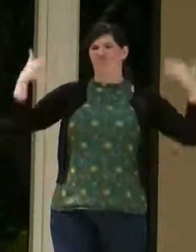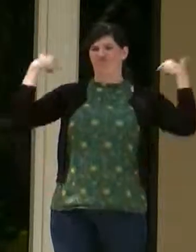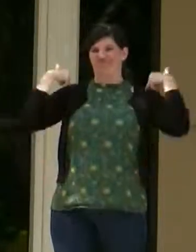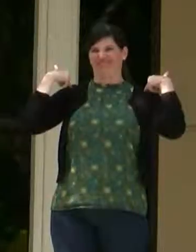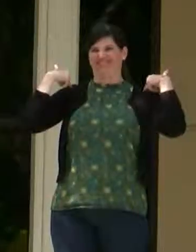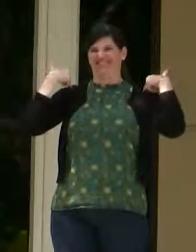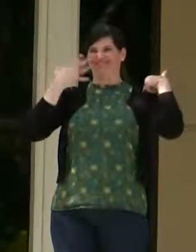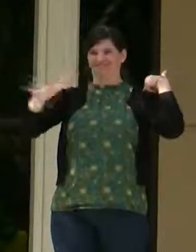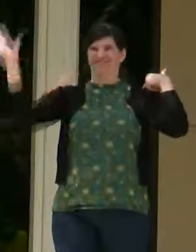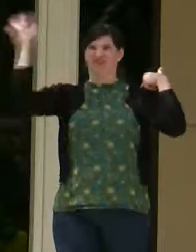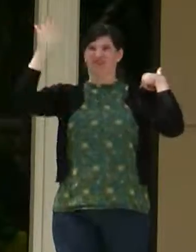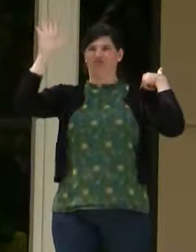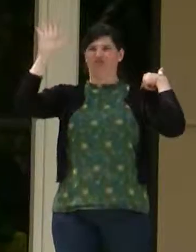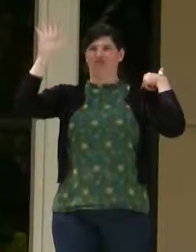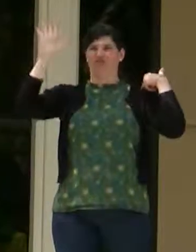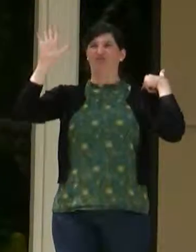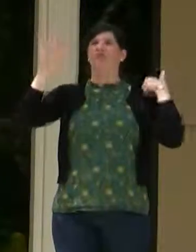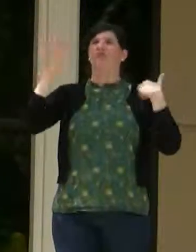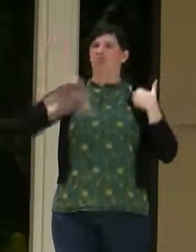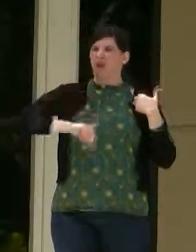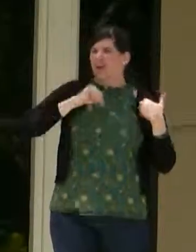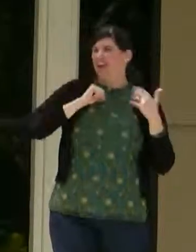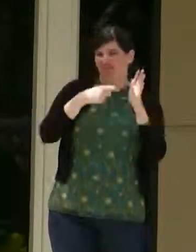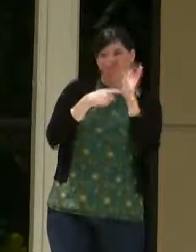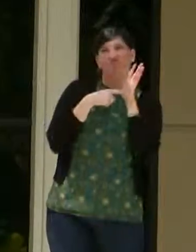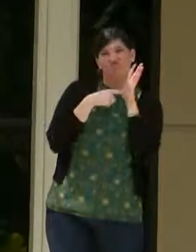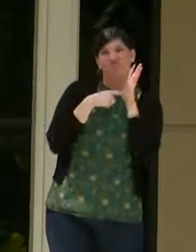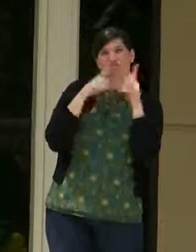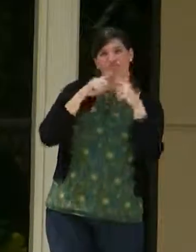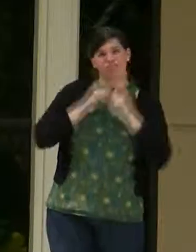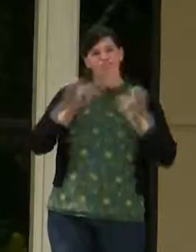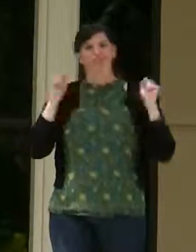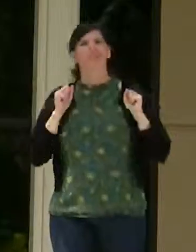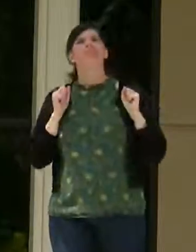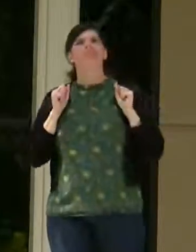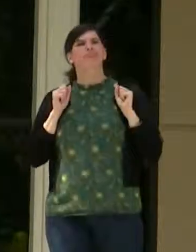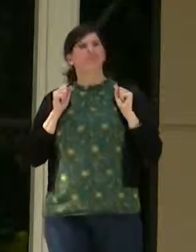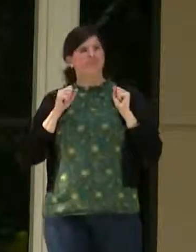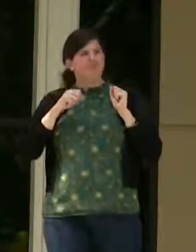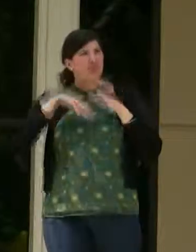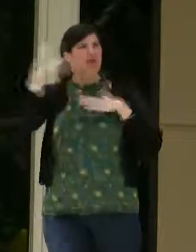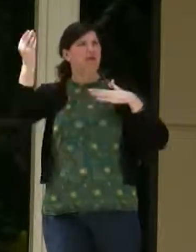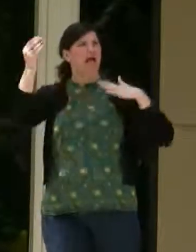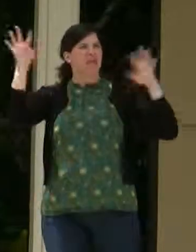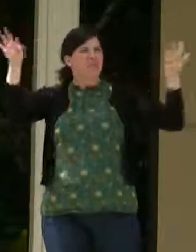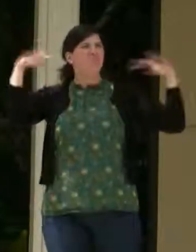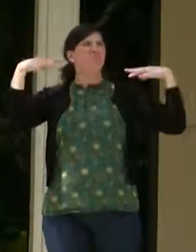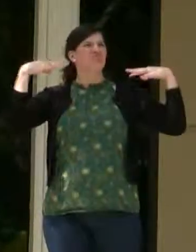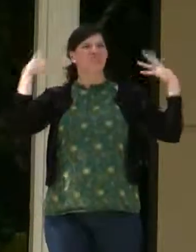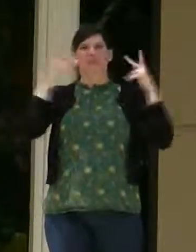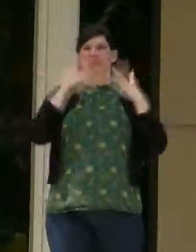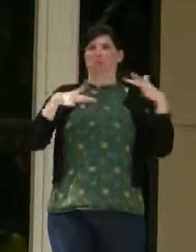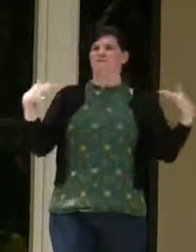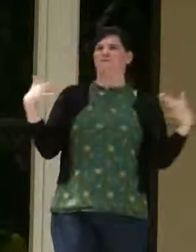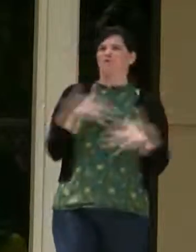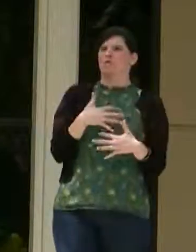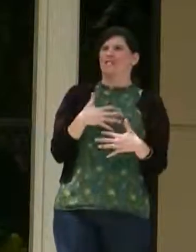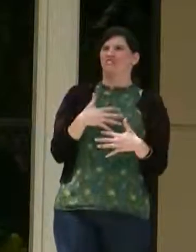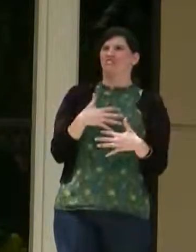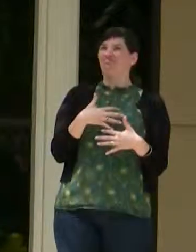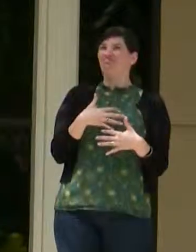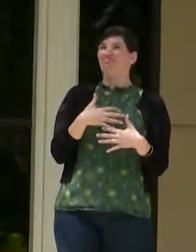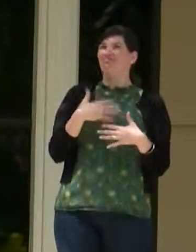people to come out as trans people. Because there are a lot of trans people who don't come out. Who are afraid to come out. Because trans,